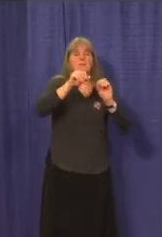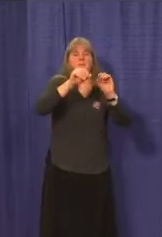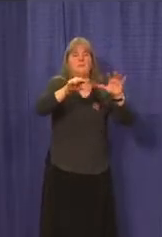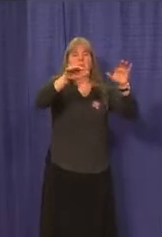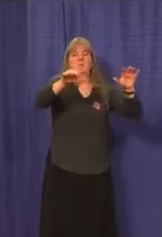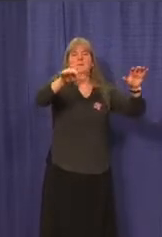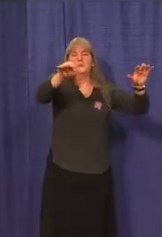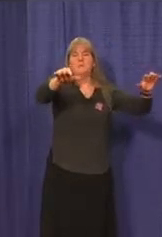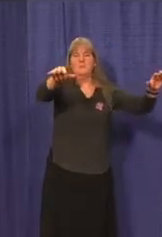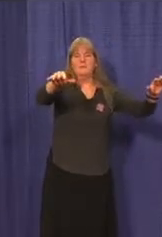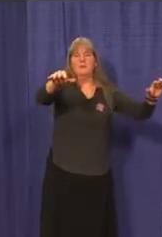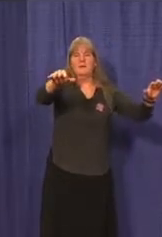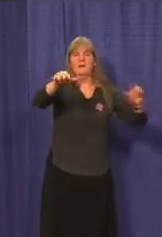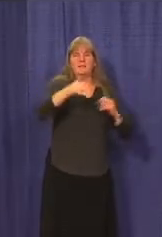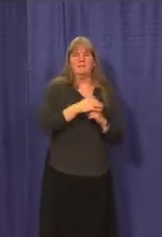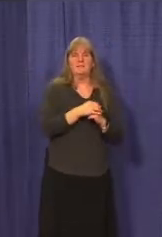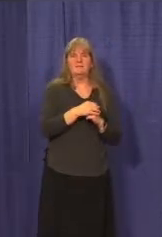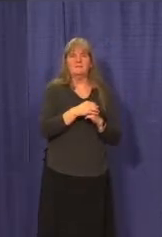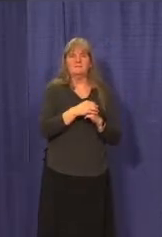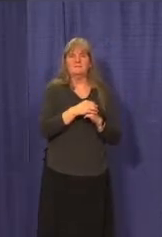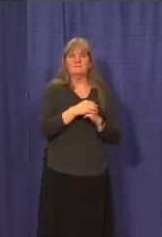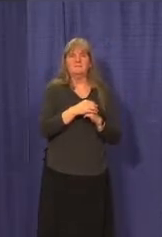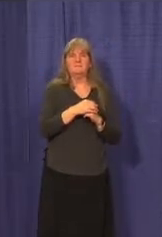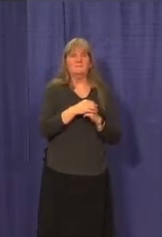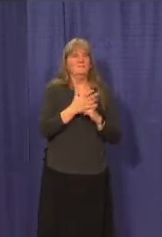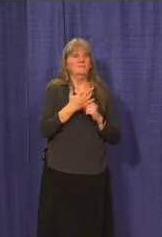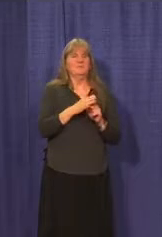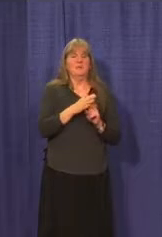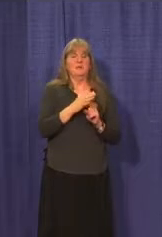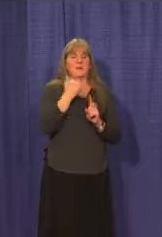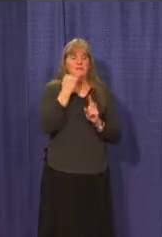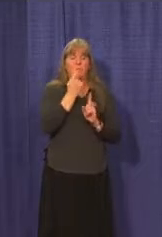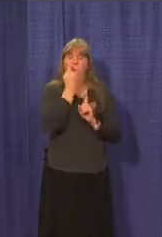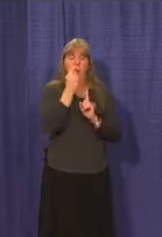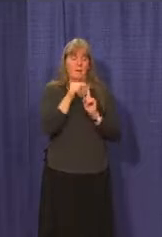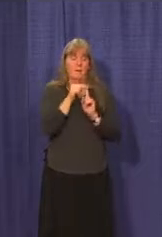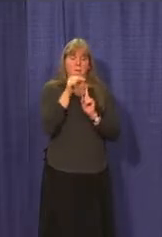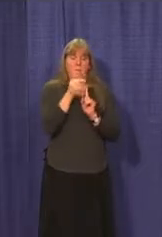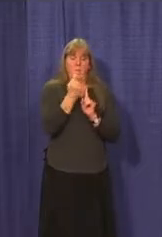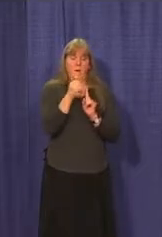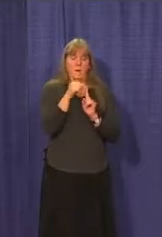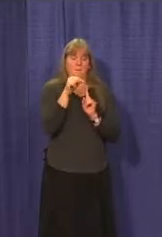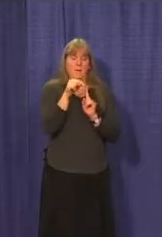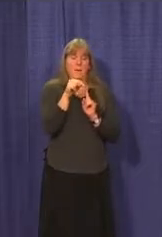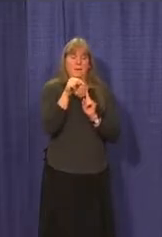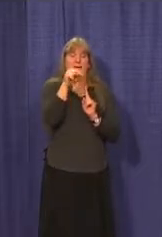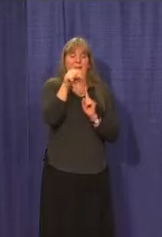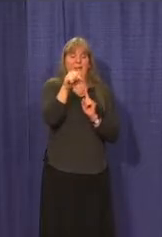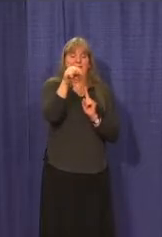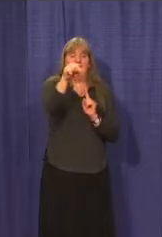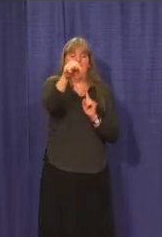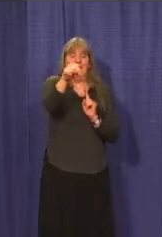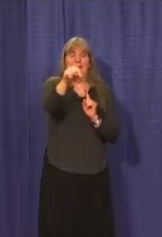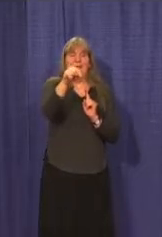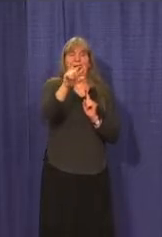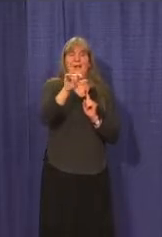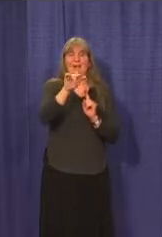not so closely connected. So if we just saw a line and then another line and another line, that would be